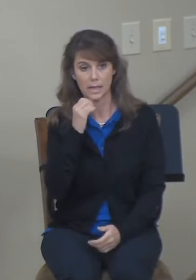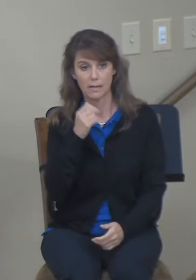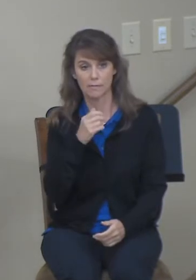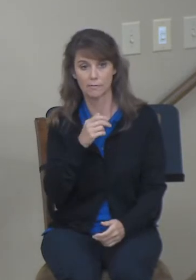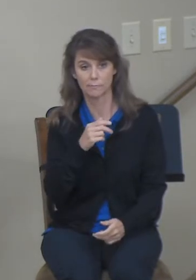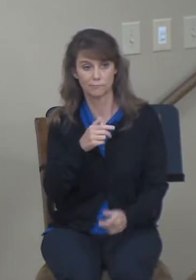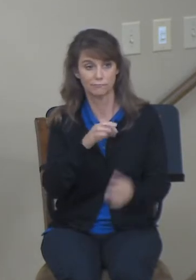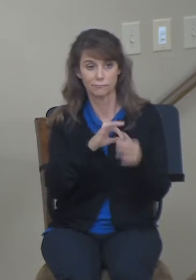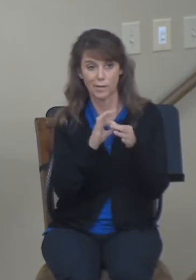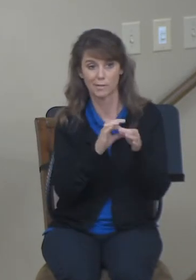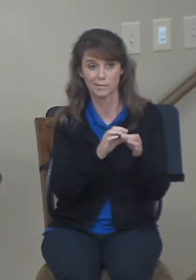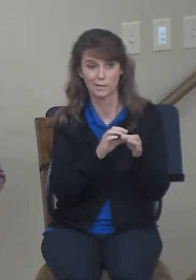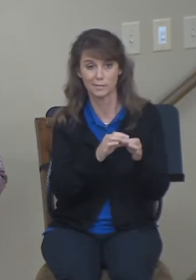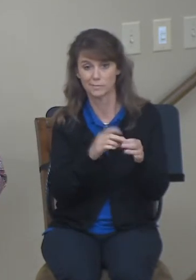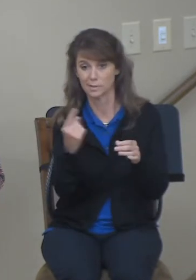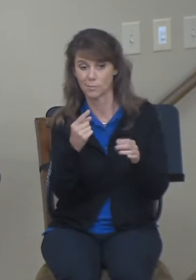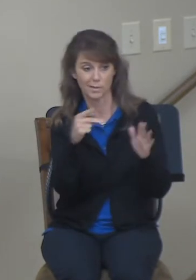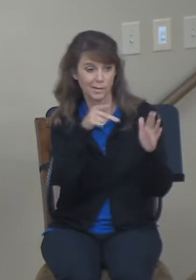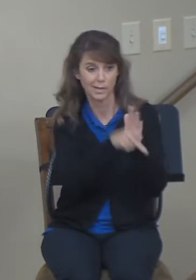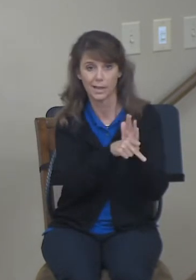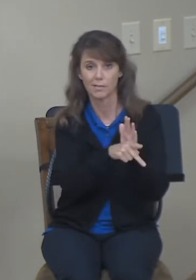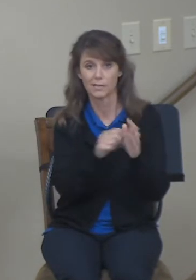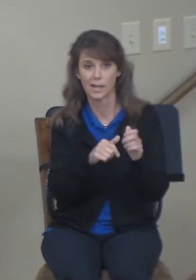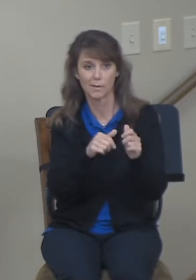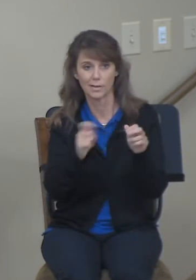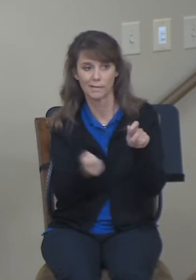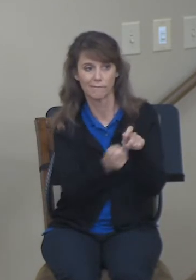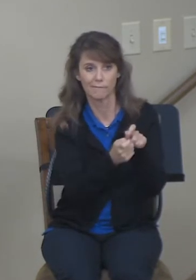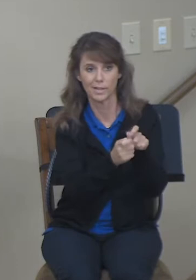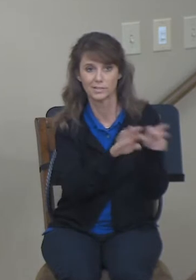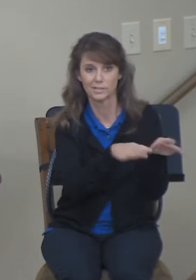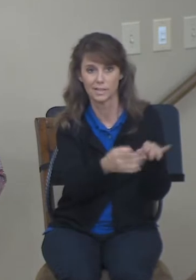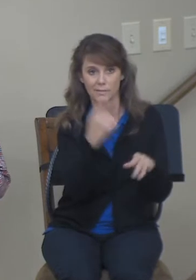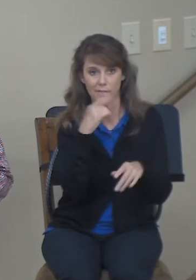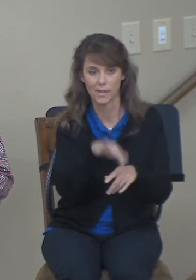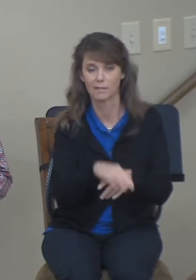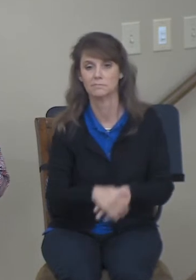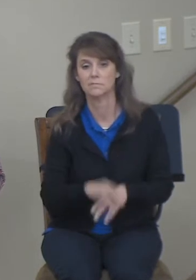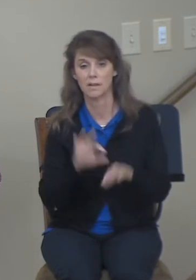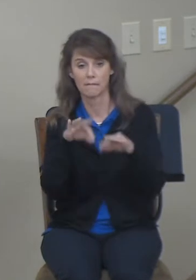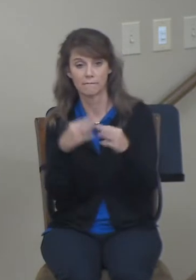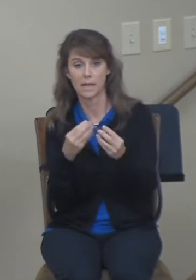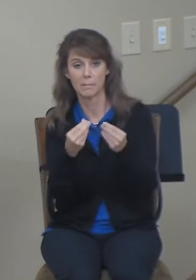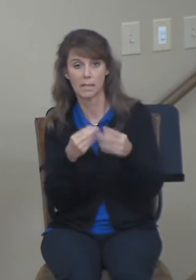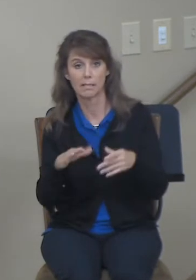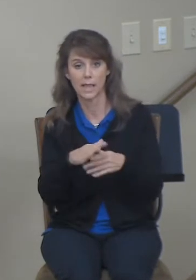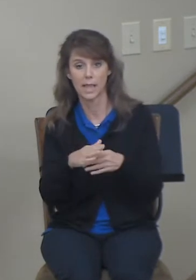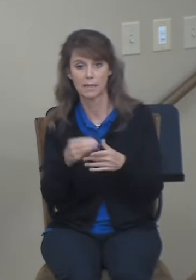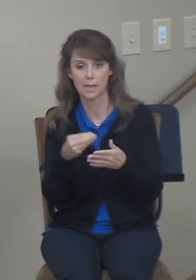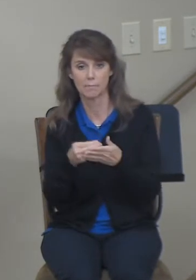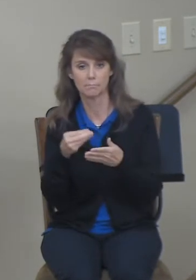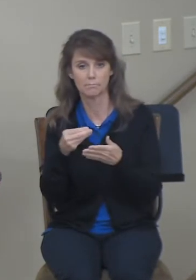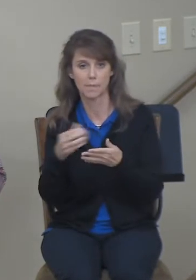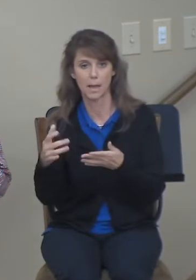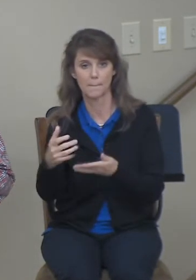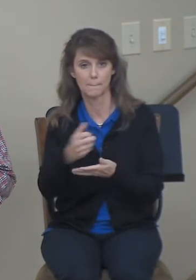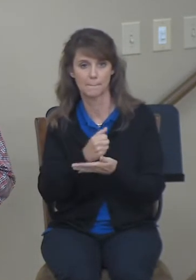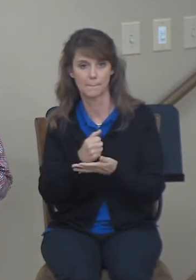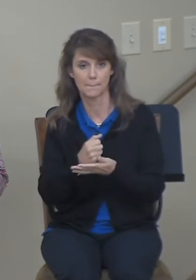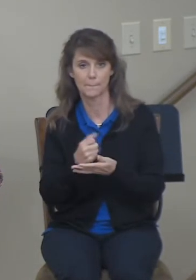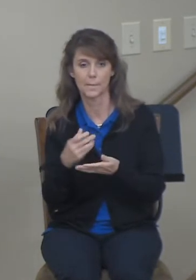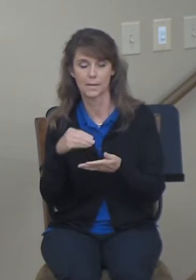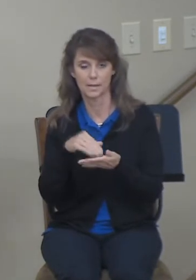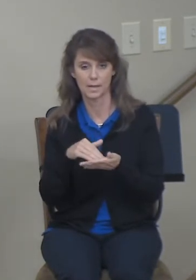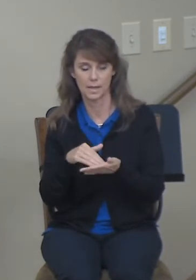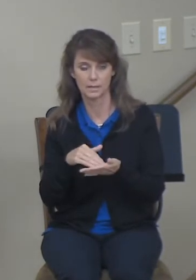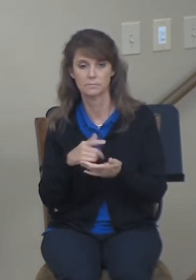They would marry a childless widow of a deceased brother. They would buy back family land that had been sold. They would buy a family